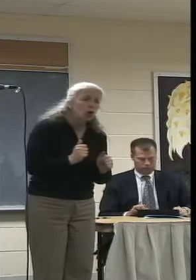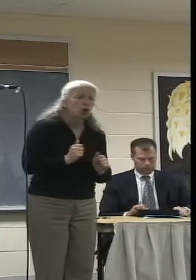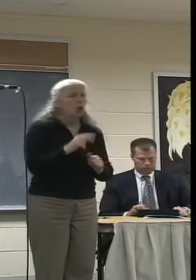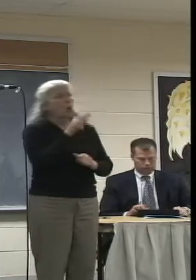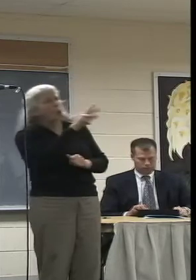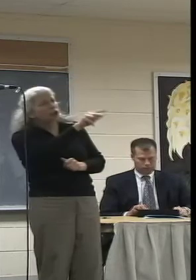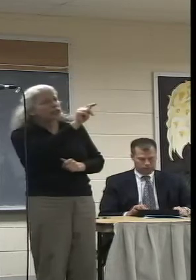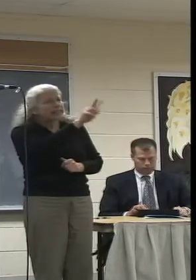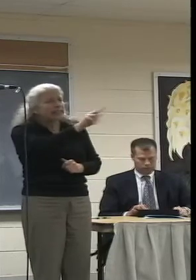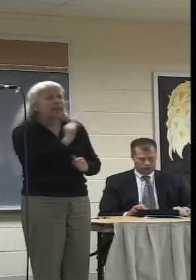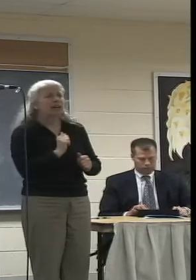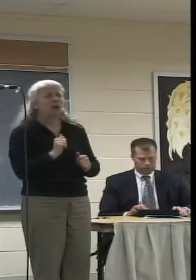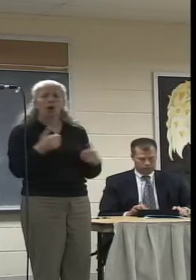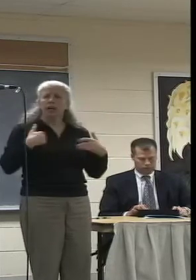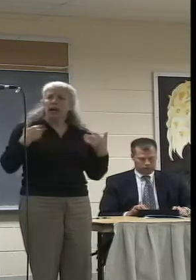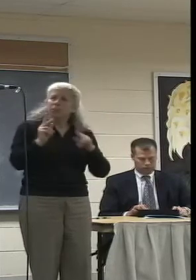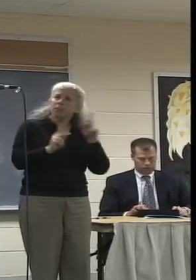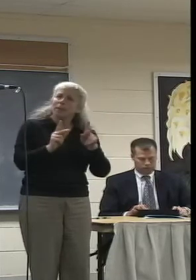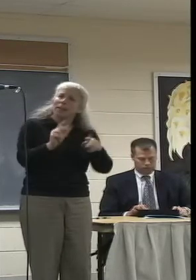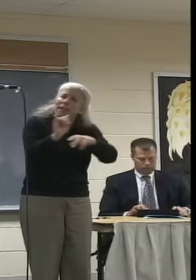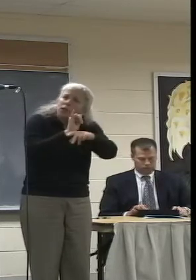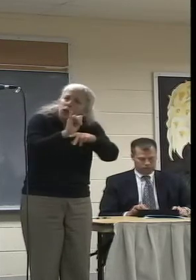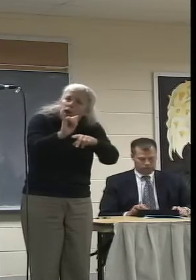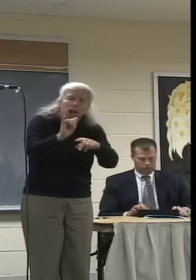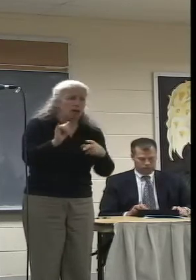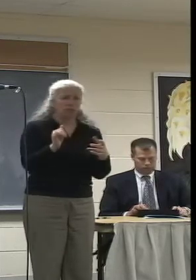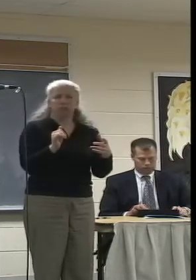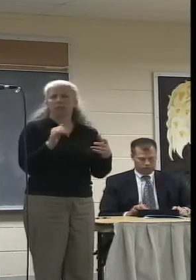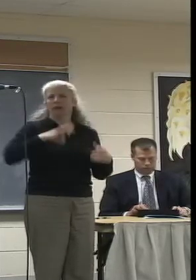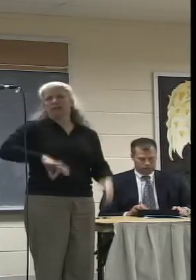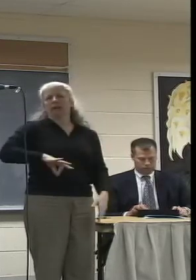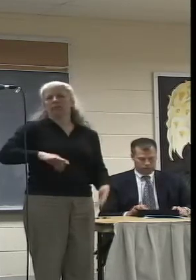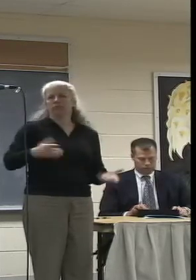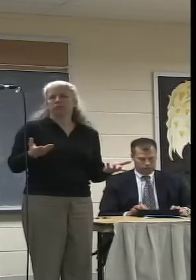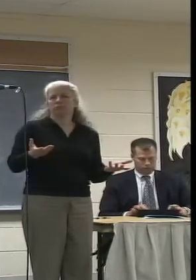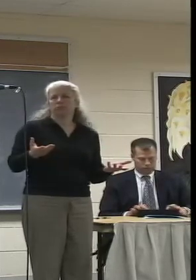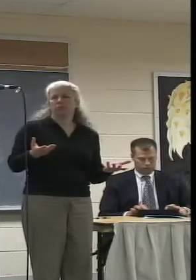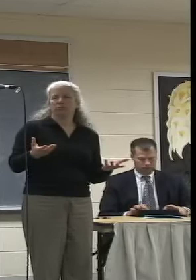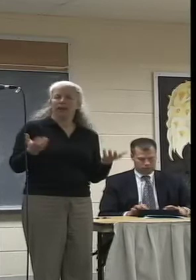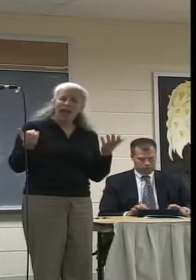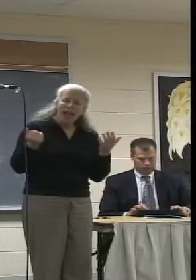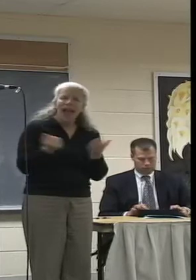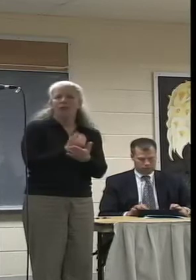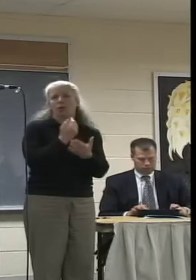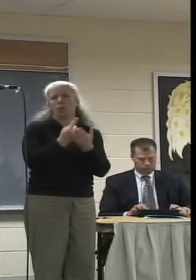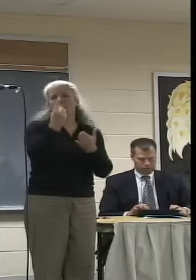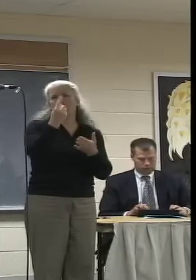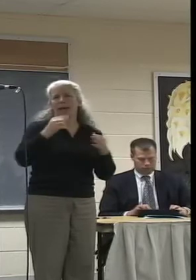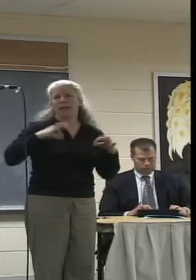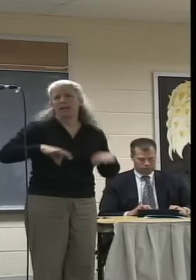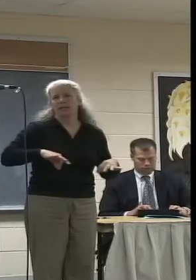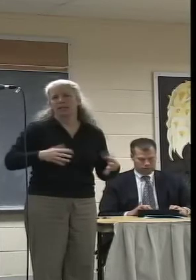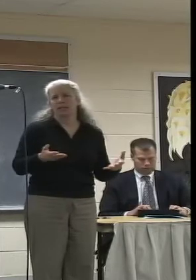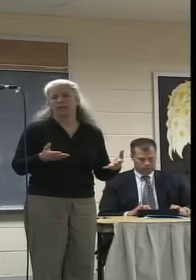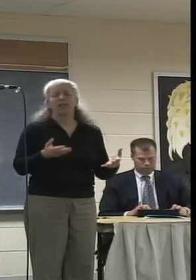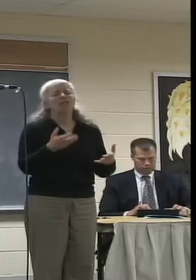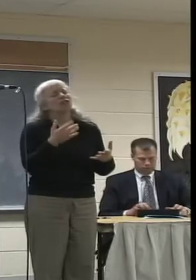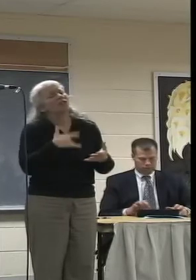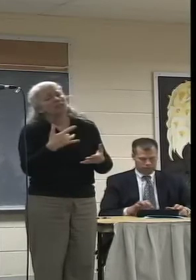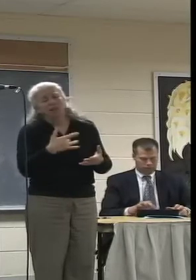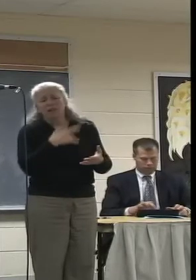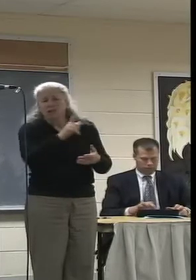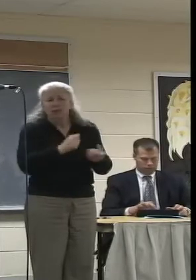the shows or as a young person learning, you are benefiting from it. So, the more we can support or